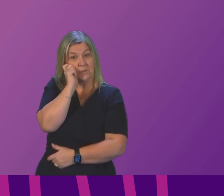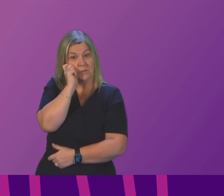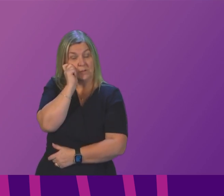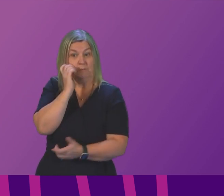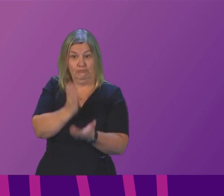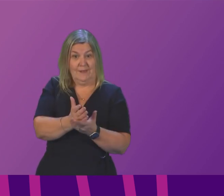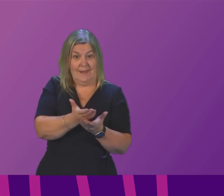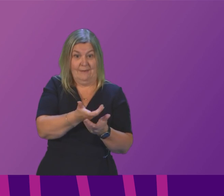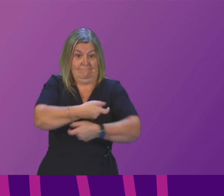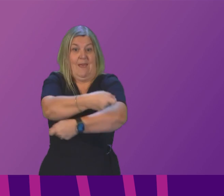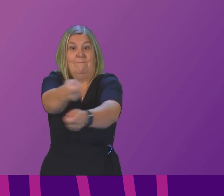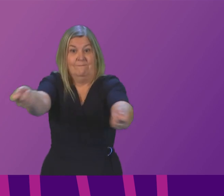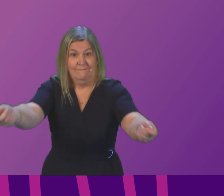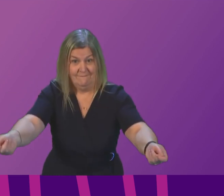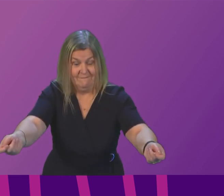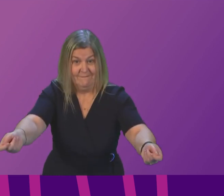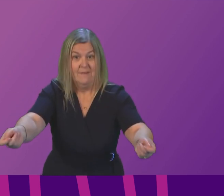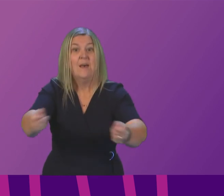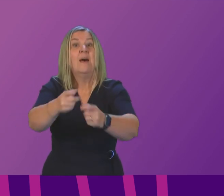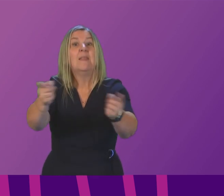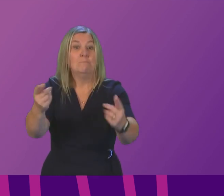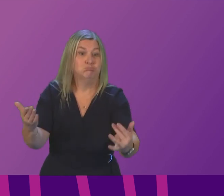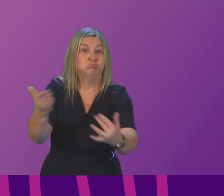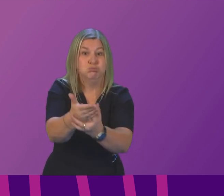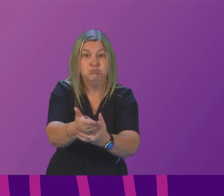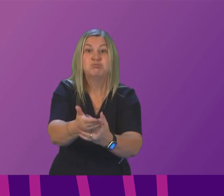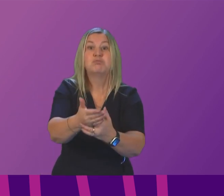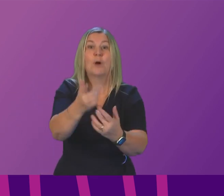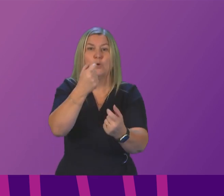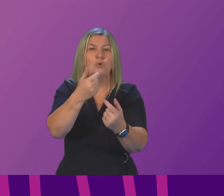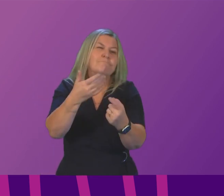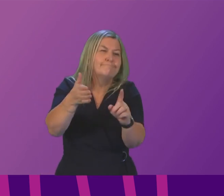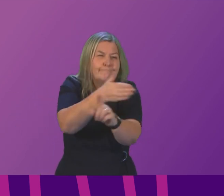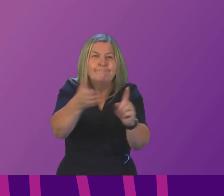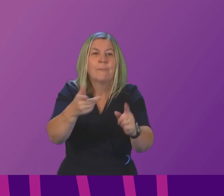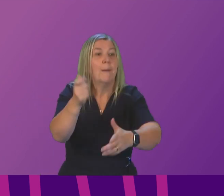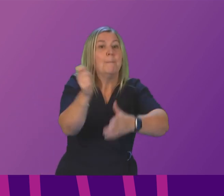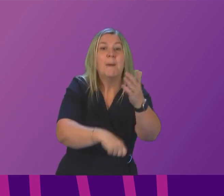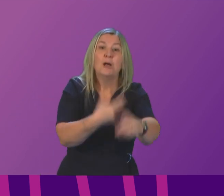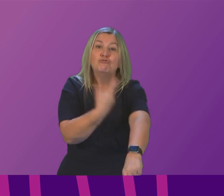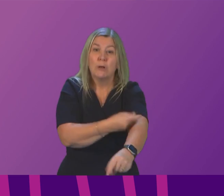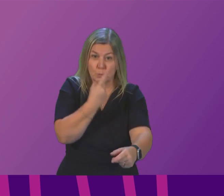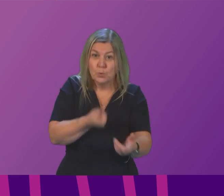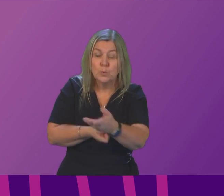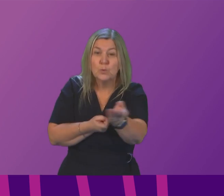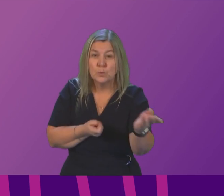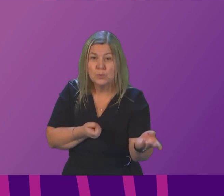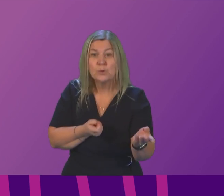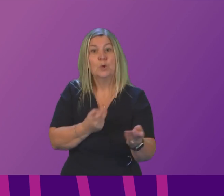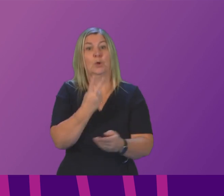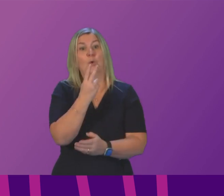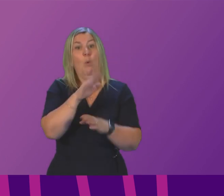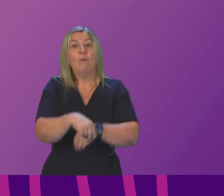hacked and used to deal drugs Scottish Prison Service documents show there have been over 2,200